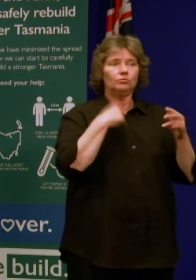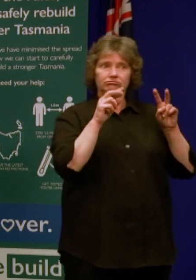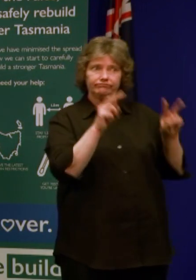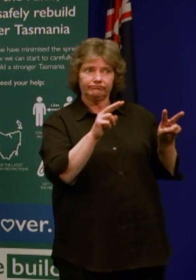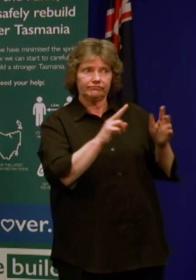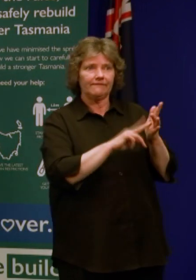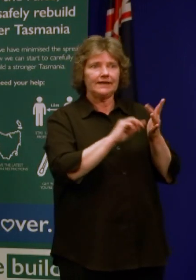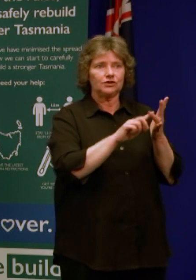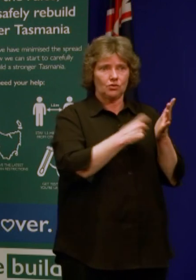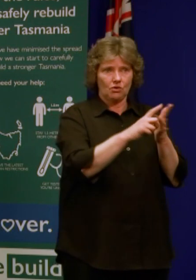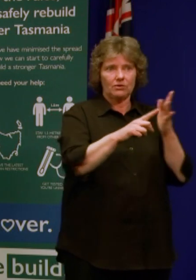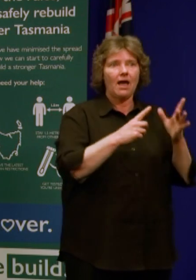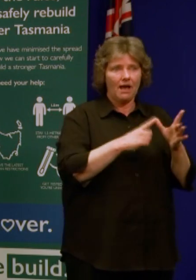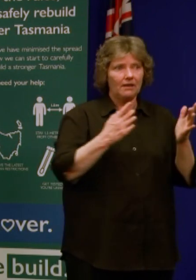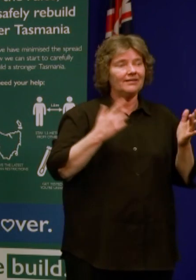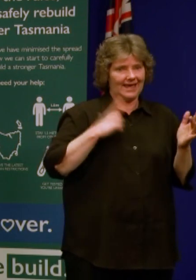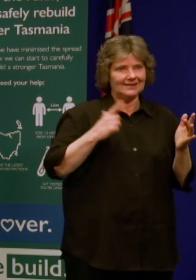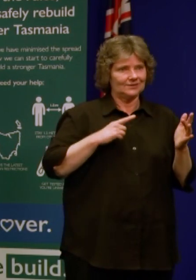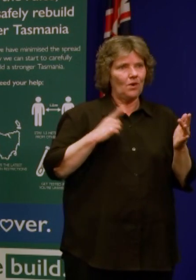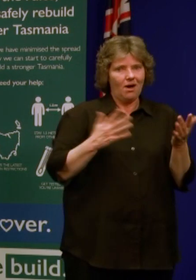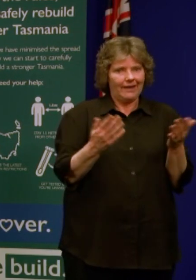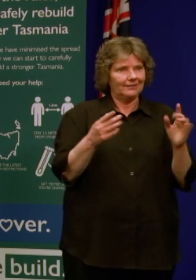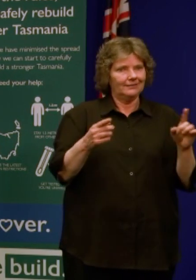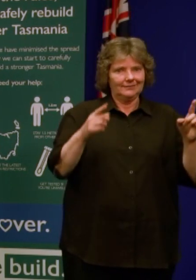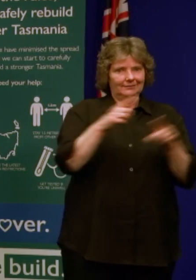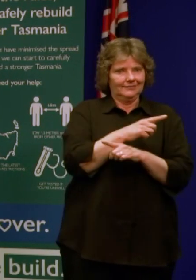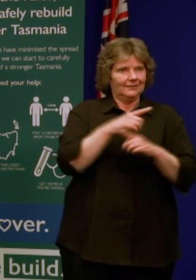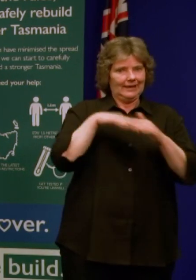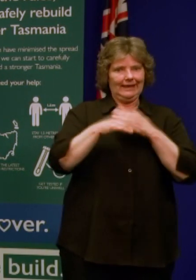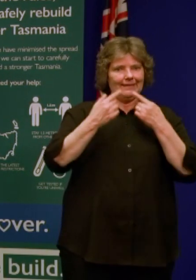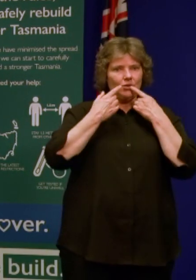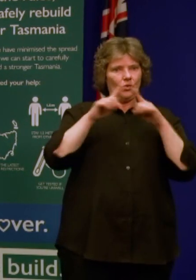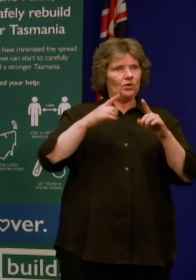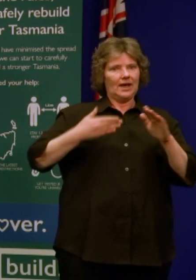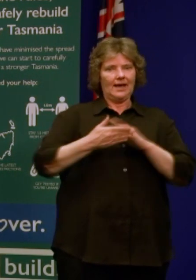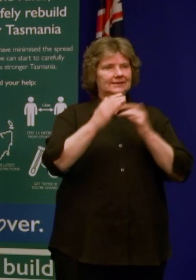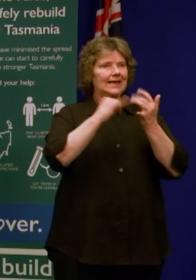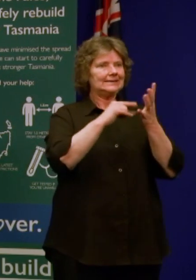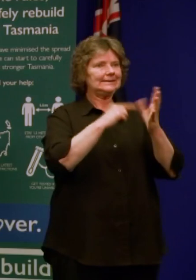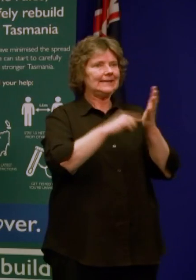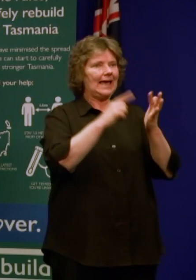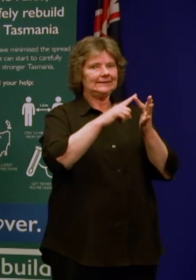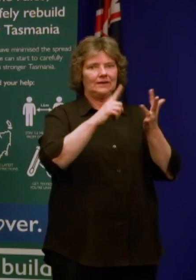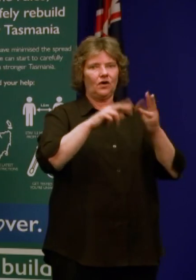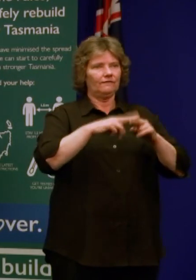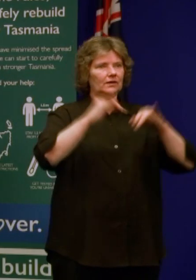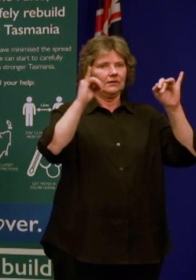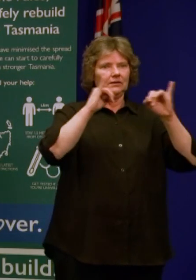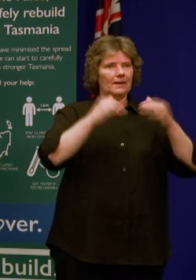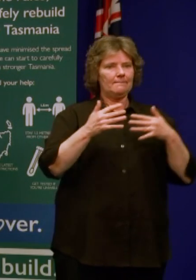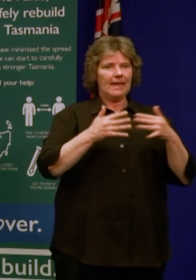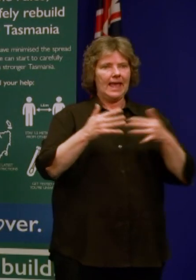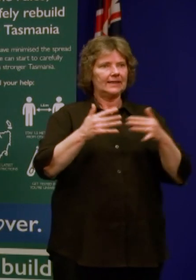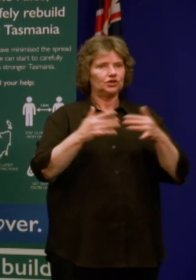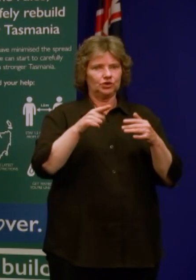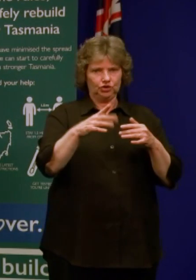the change in the order that is issued under the State Emergency Management Act that they must wear masks and to take additional